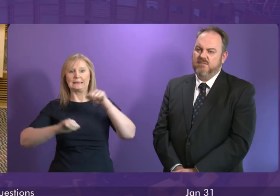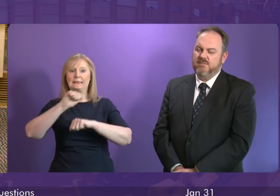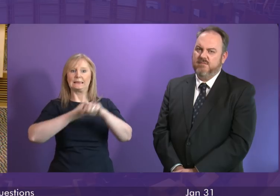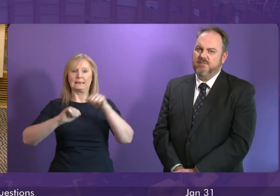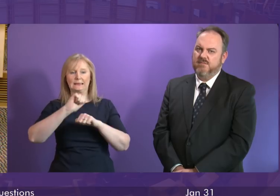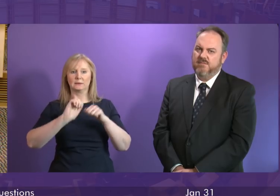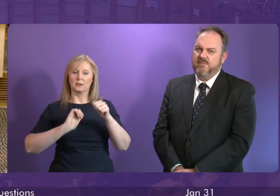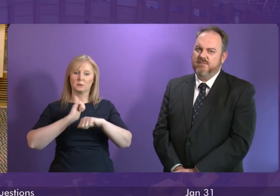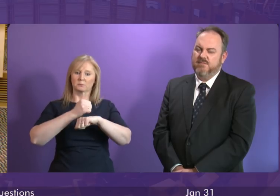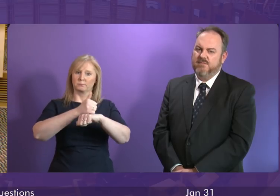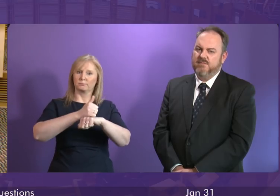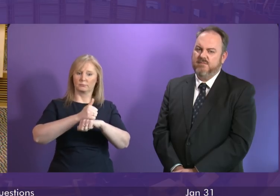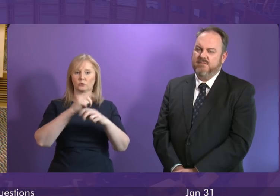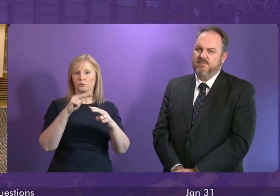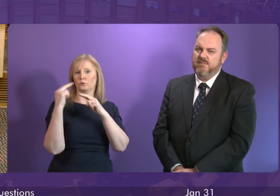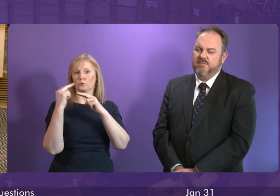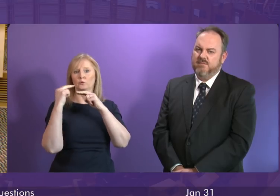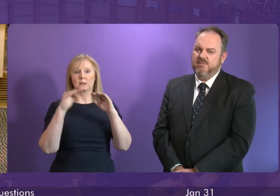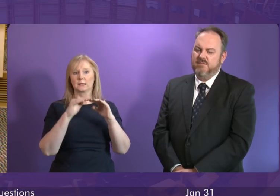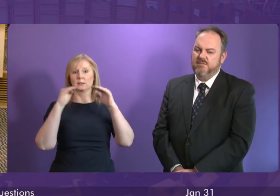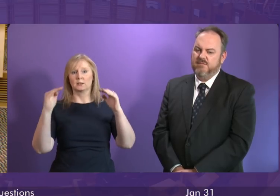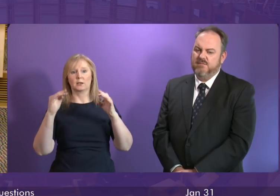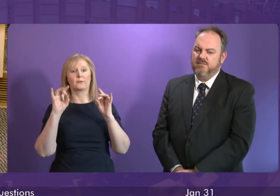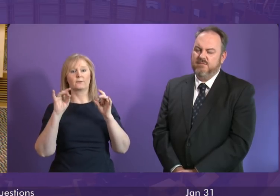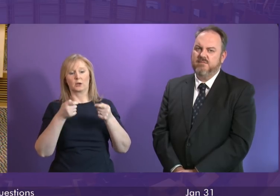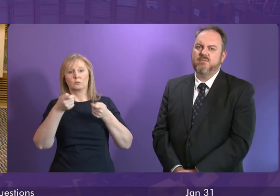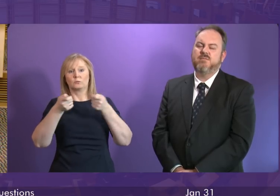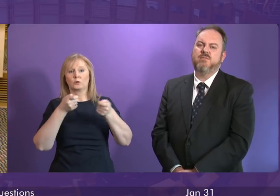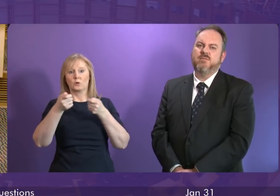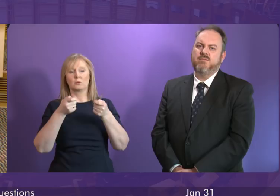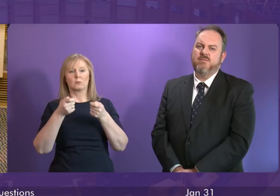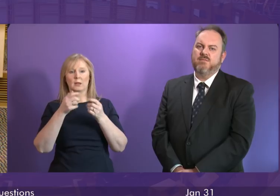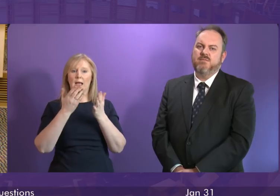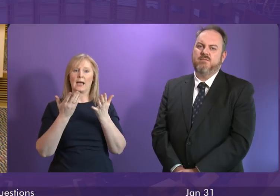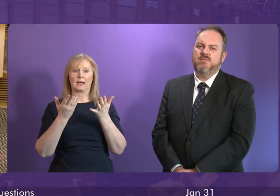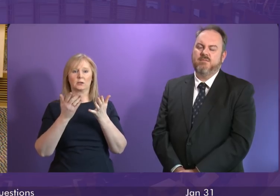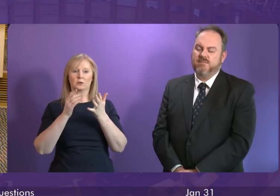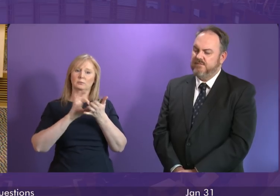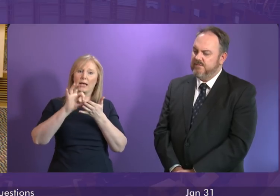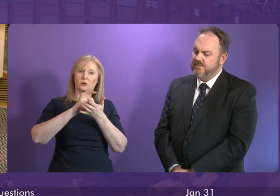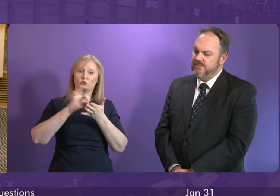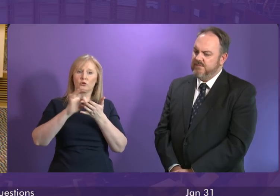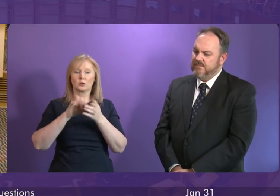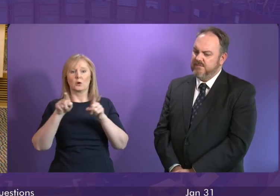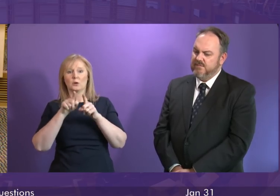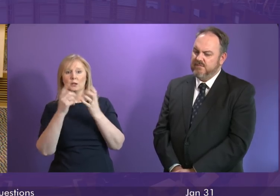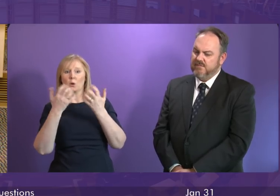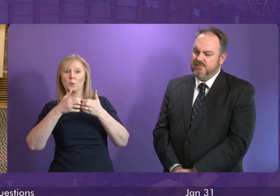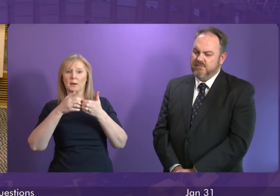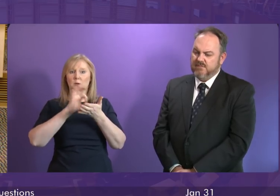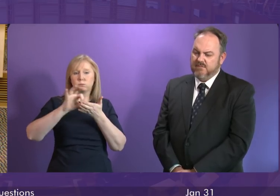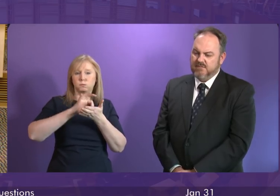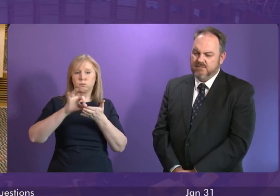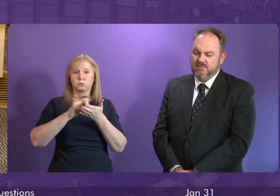put in place. A review of standard infection control precautions, for example, hand hygiene, cleaning of equipment, correct use of